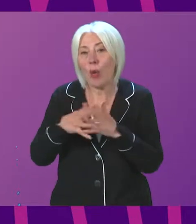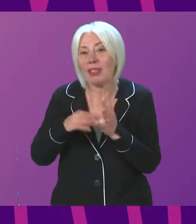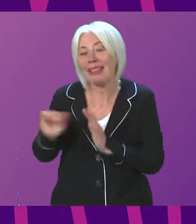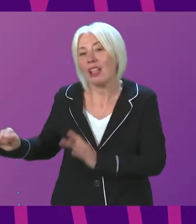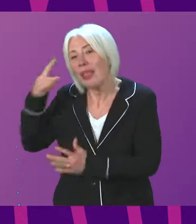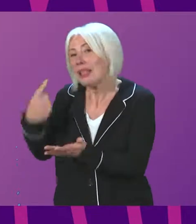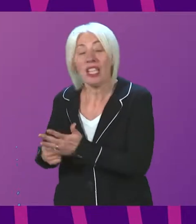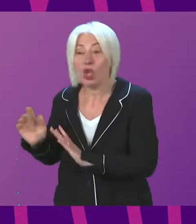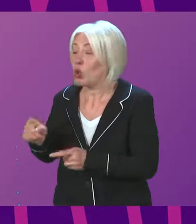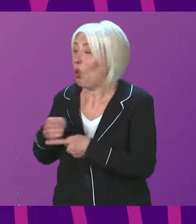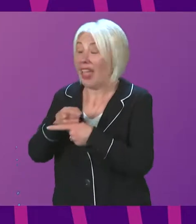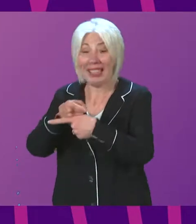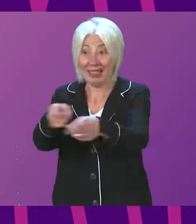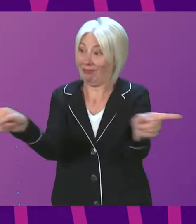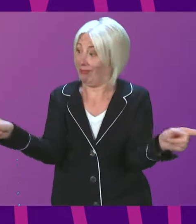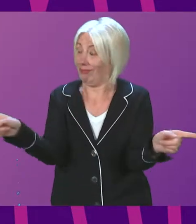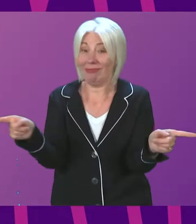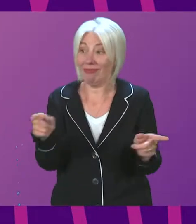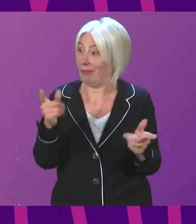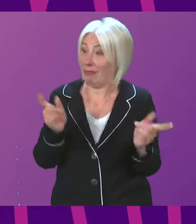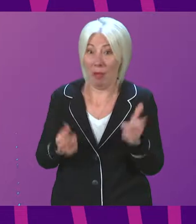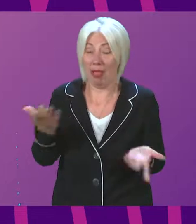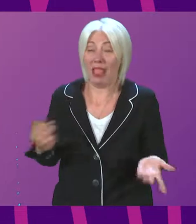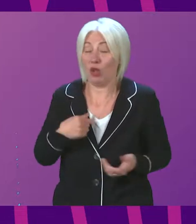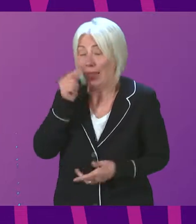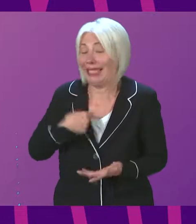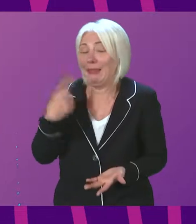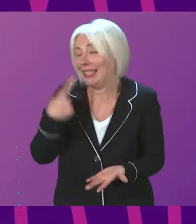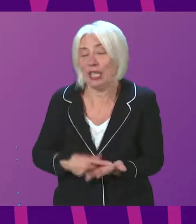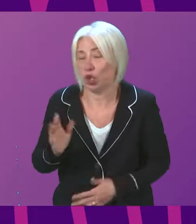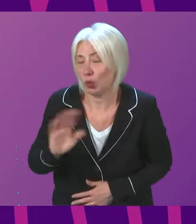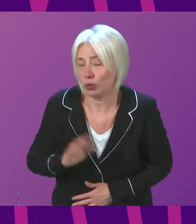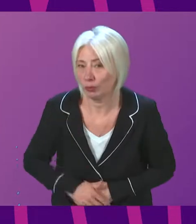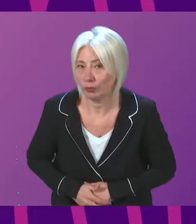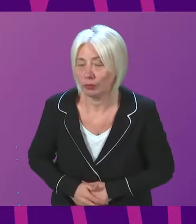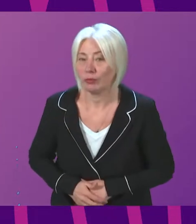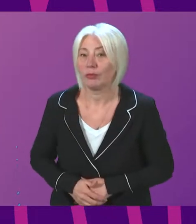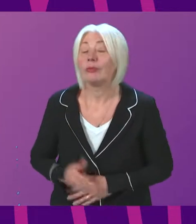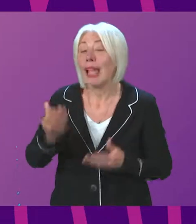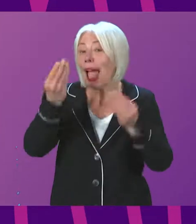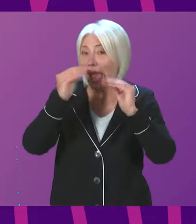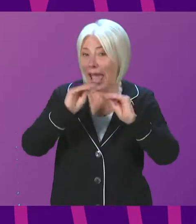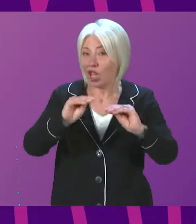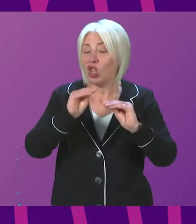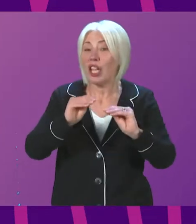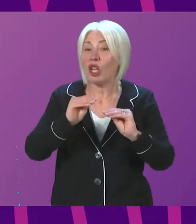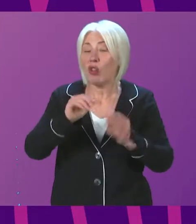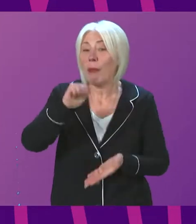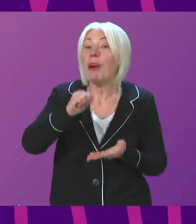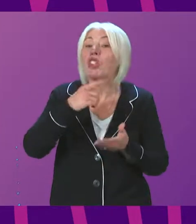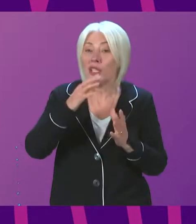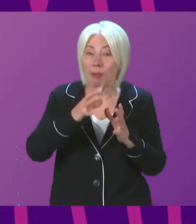that's the choice of unionists across this chamber but let me come back to education education budgets have been increasing